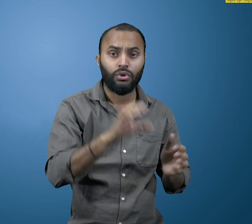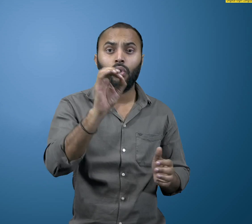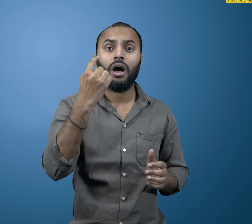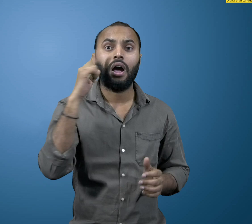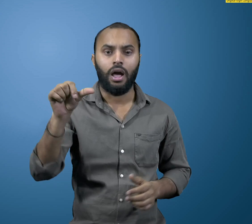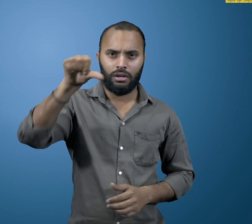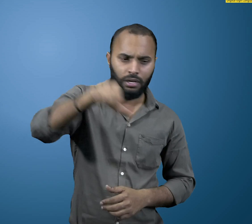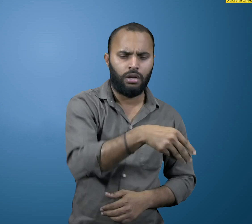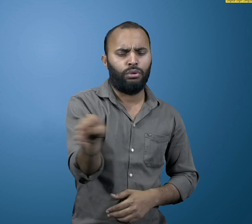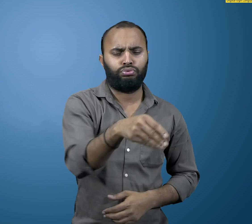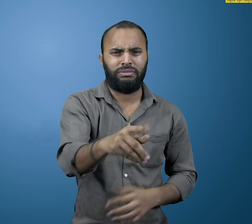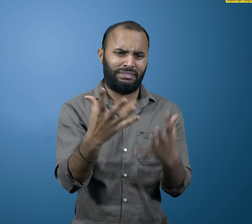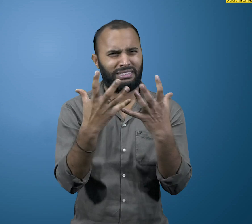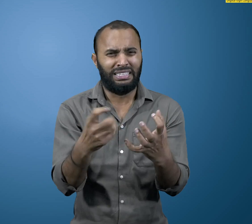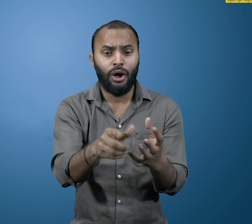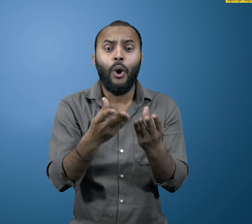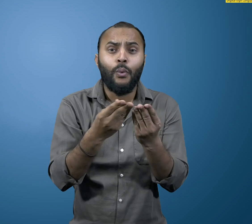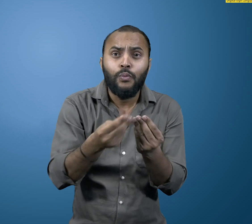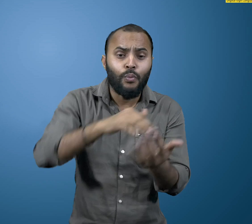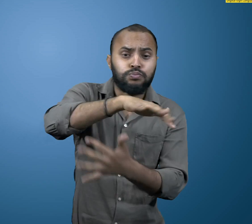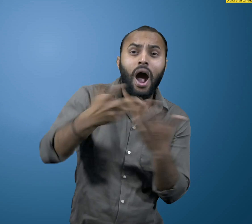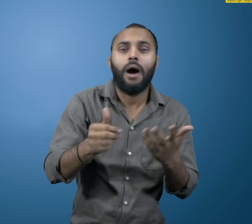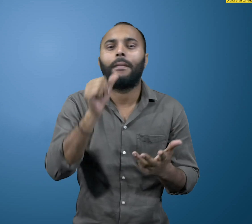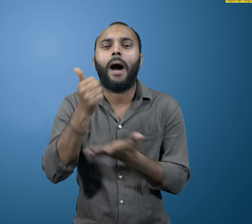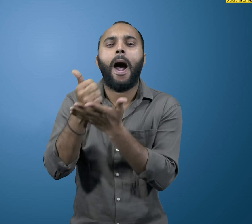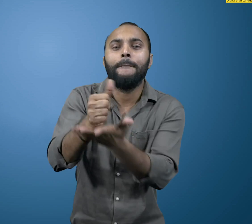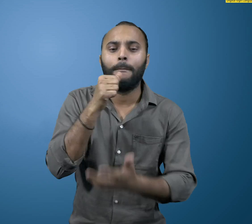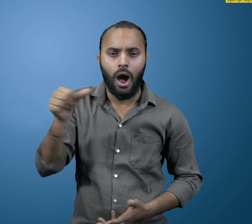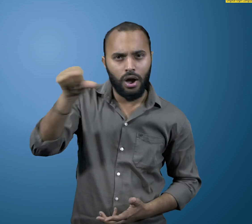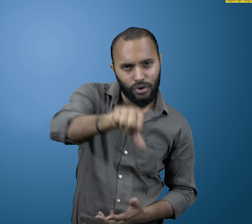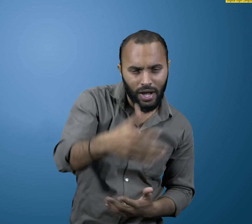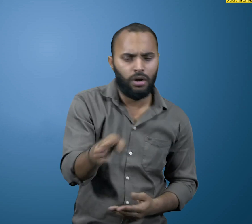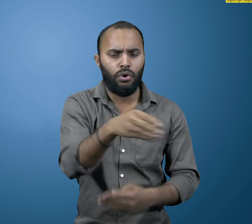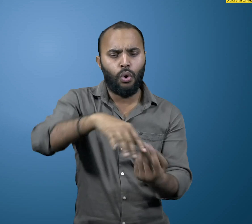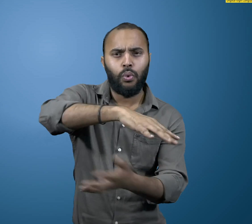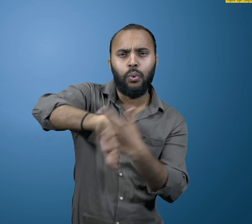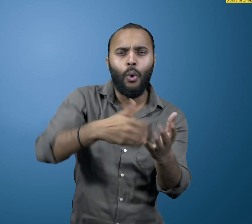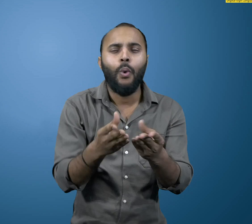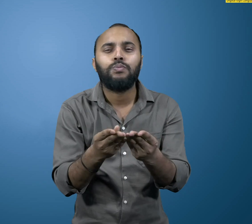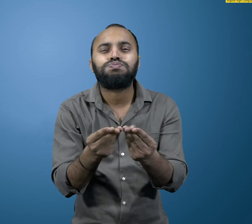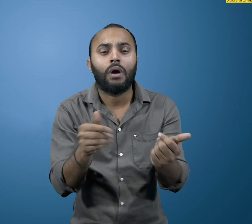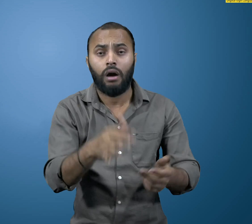the ingredients, where water helps to dissolve the vegetables and cook the food properly.